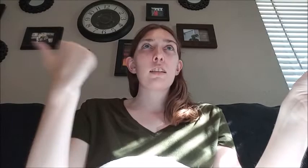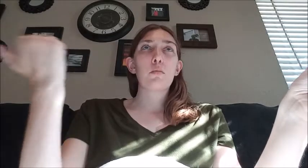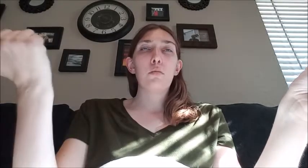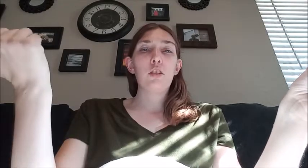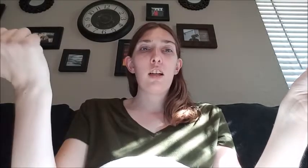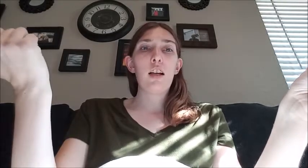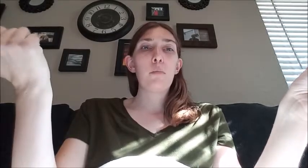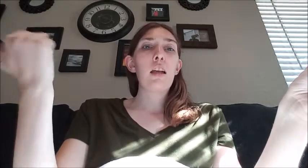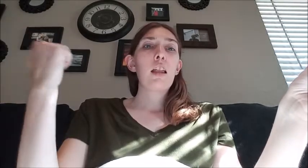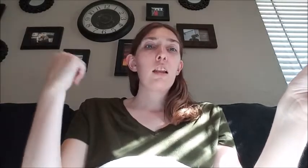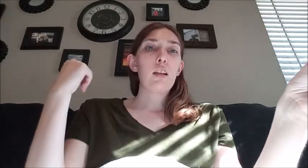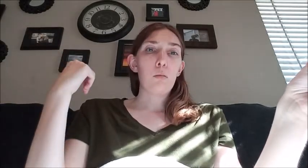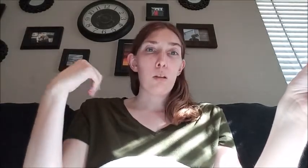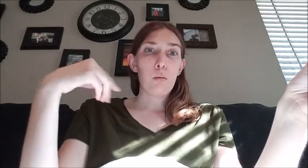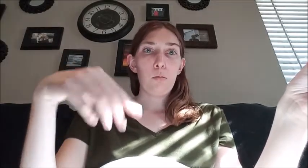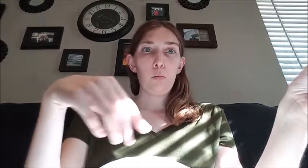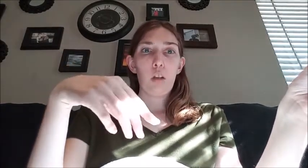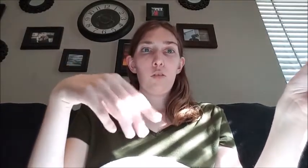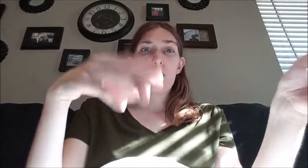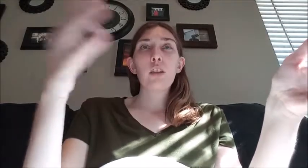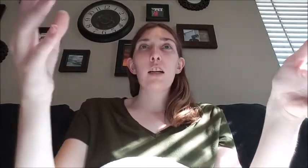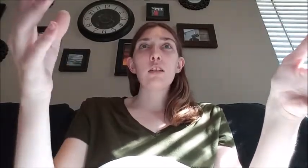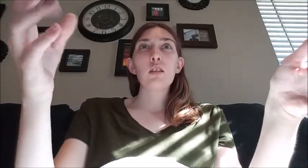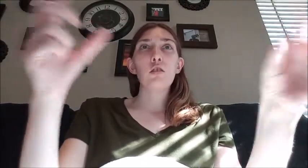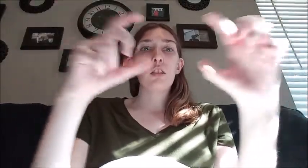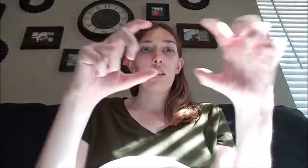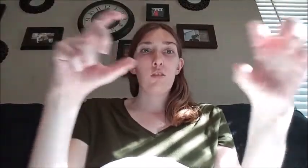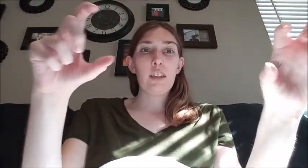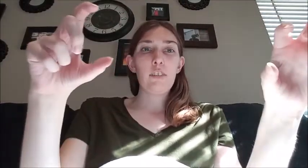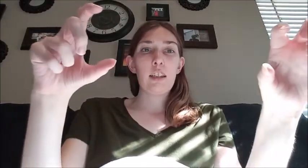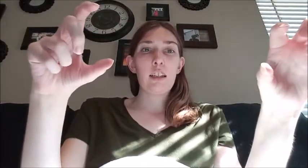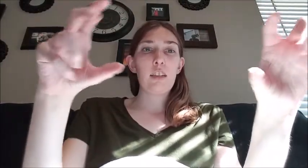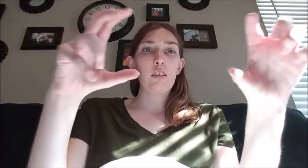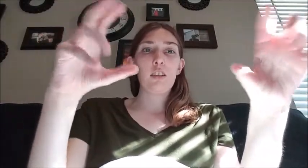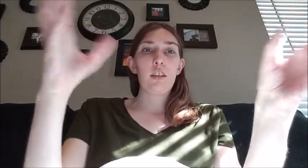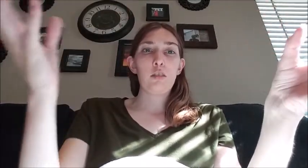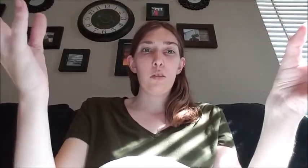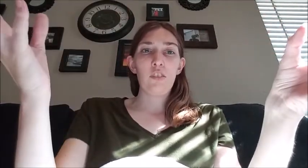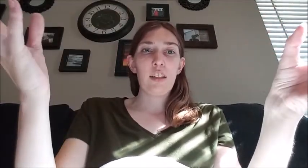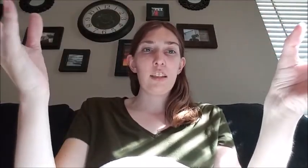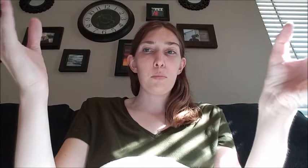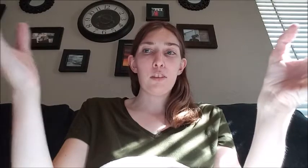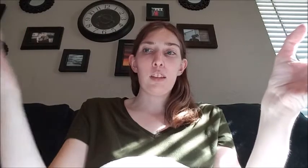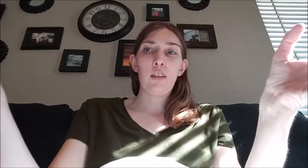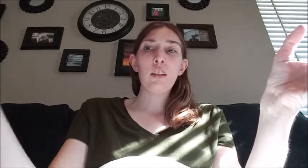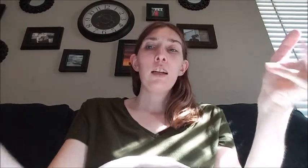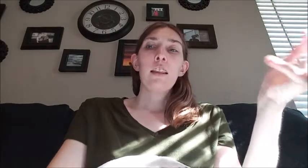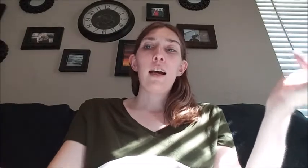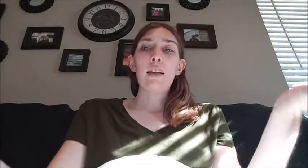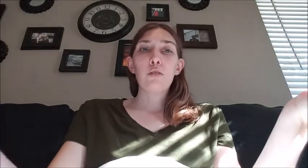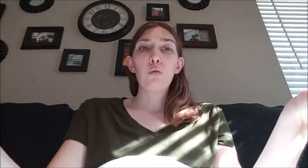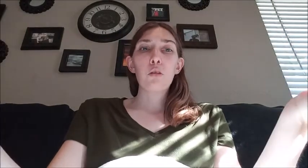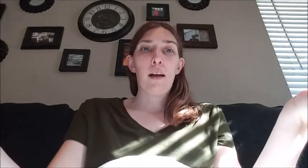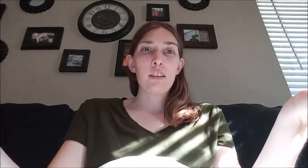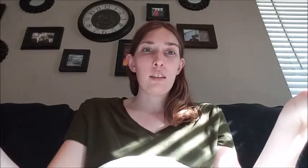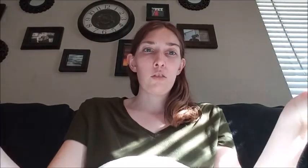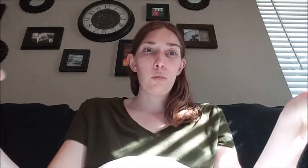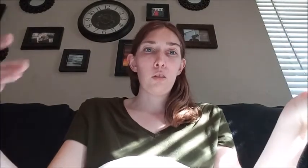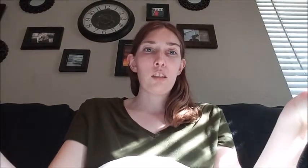takes up too much time it'll probably be boring for you guys too to like read everything I don't think you guys want to read especially now uh school is back in session for most